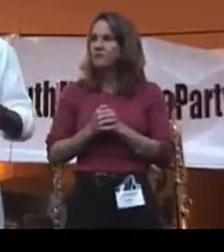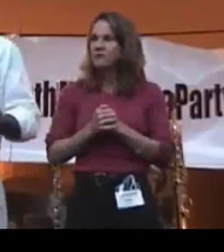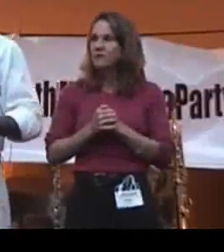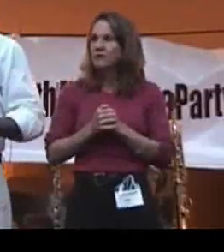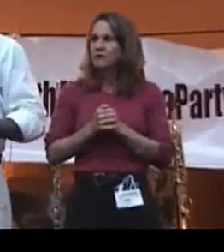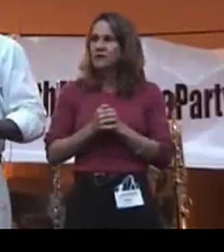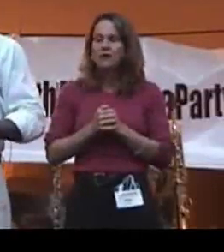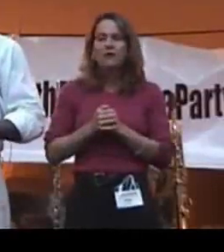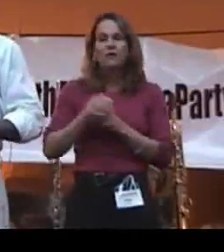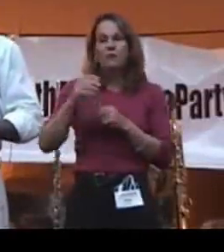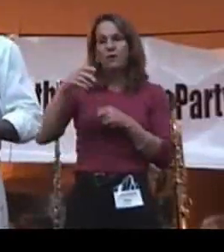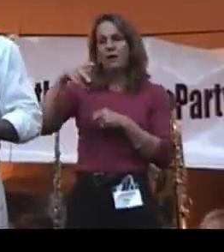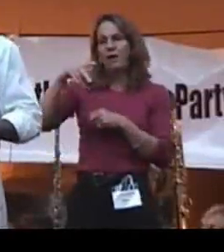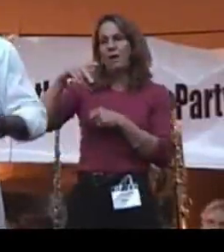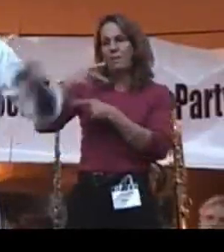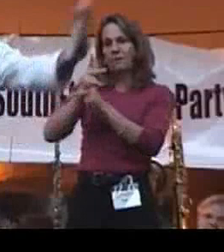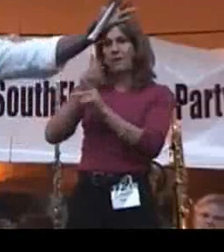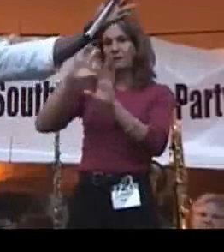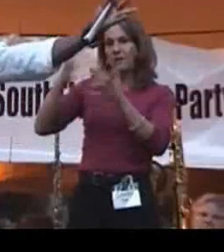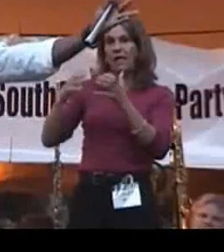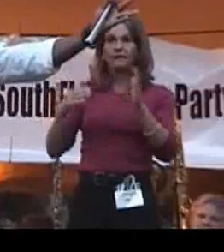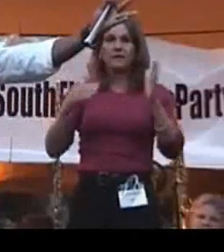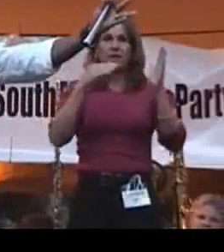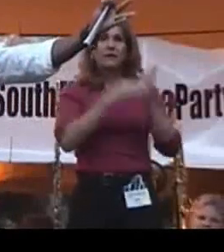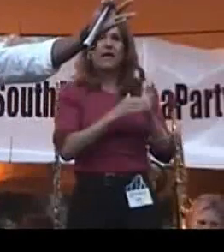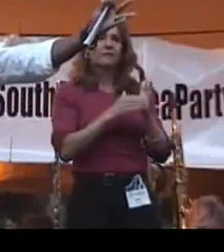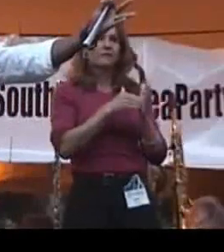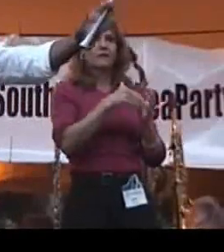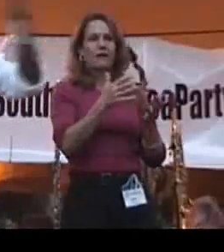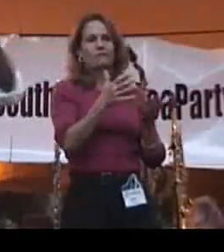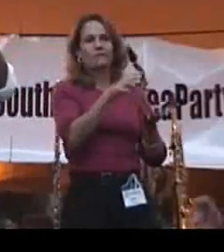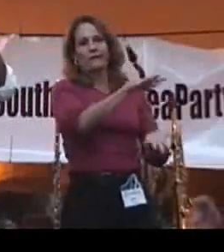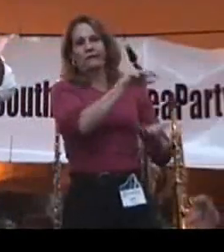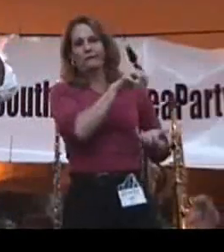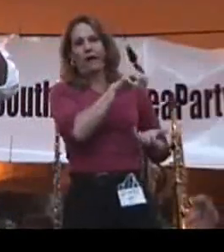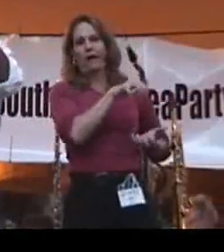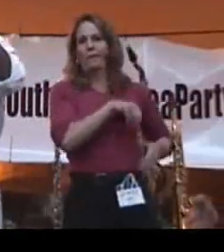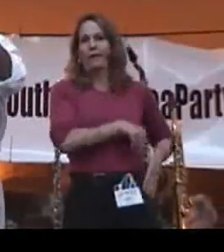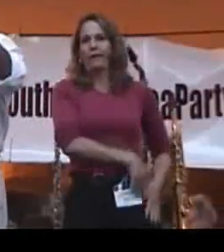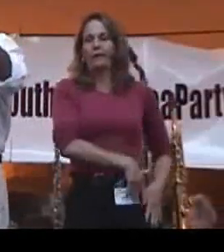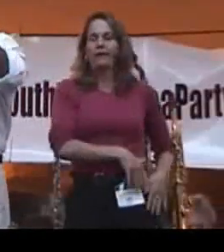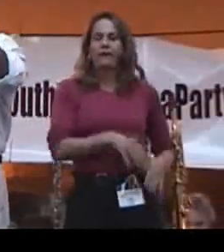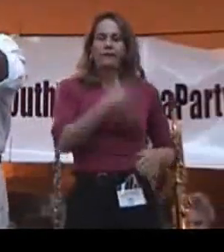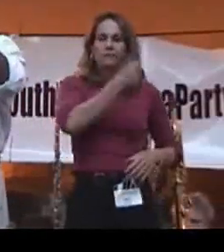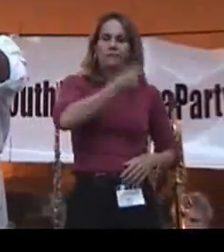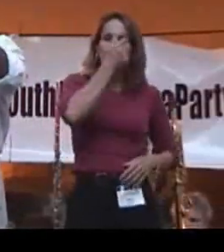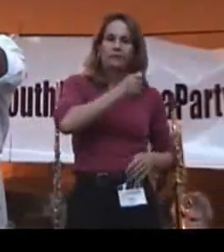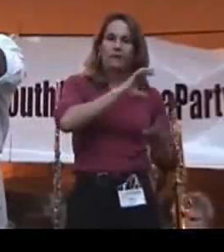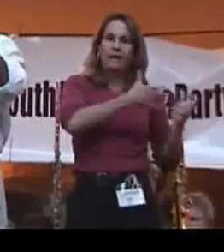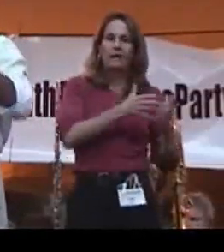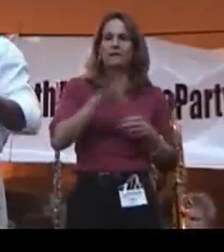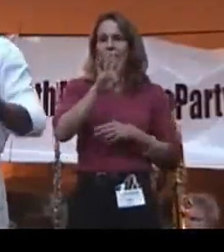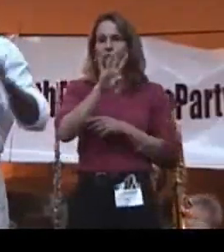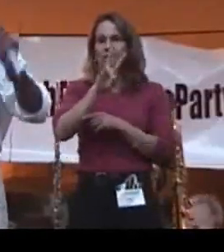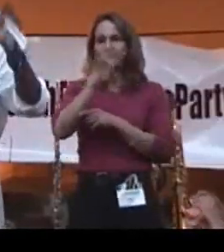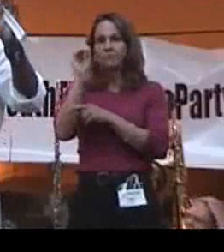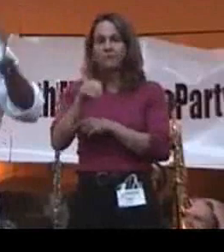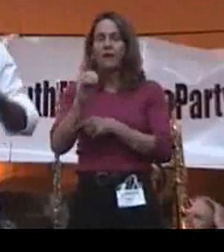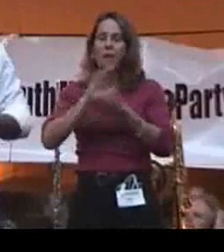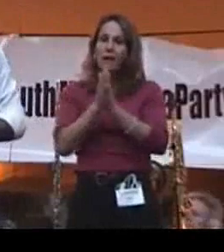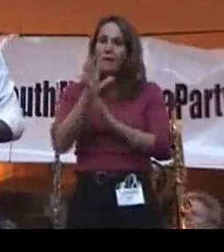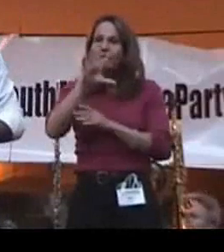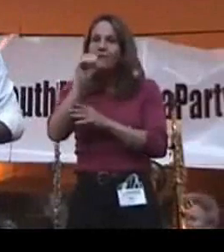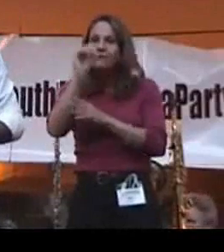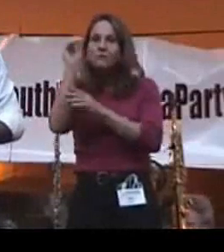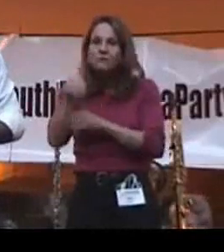a production class against an entitlement class. And if it becomes 47%, what happens when it becomes